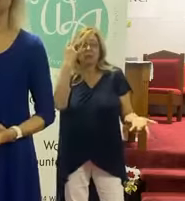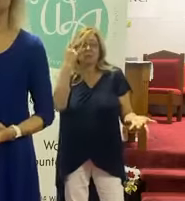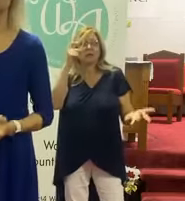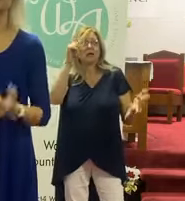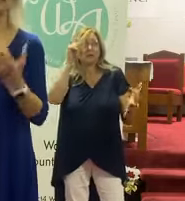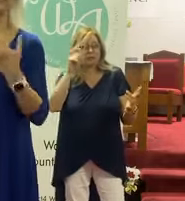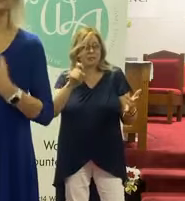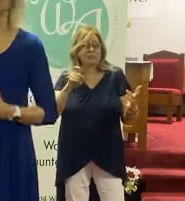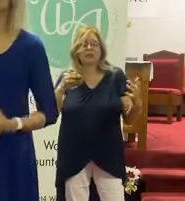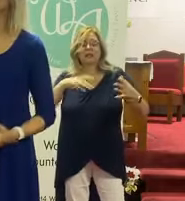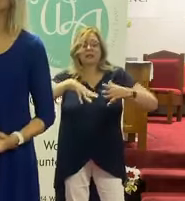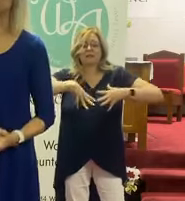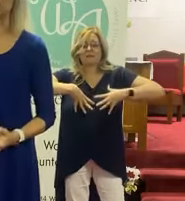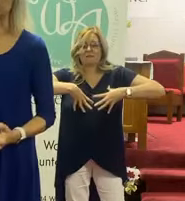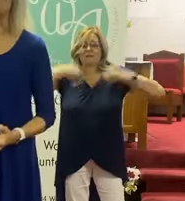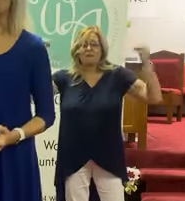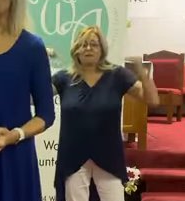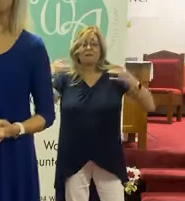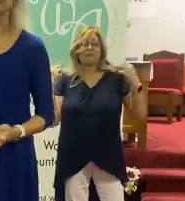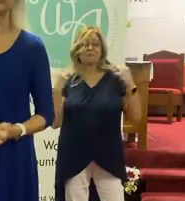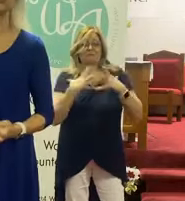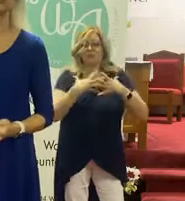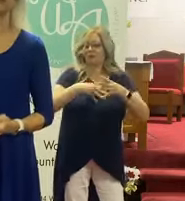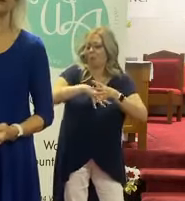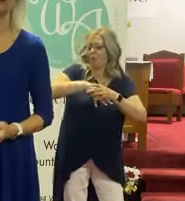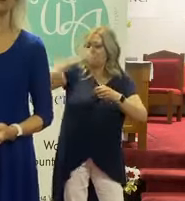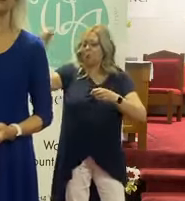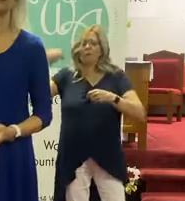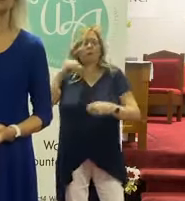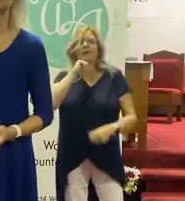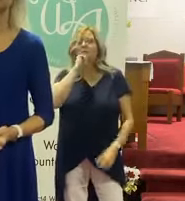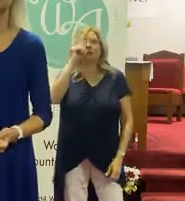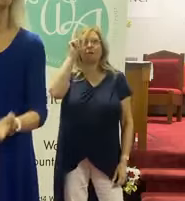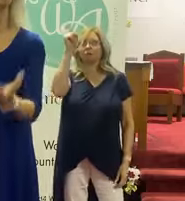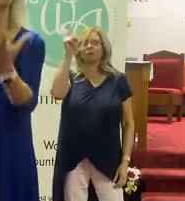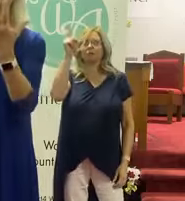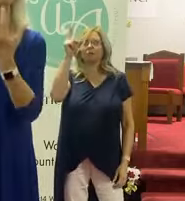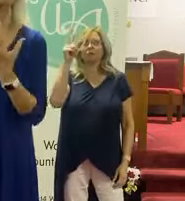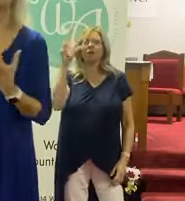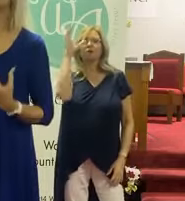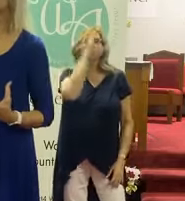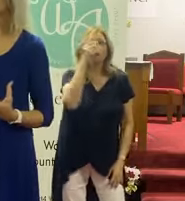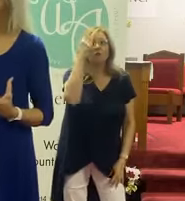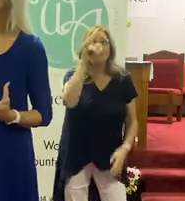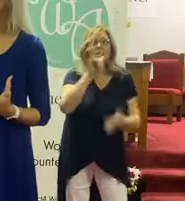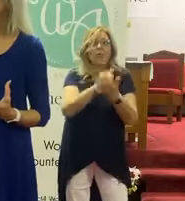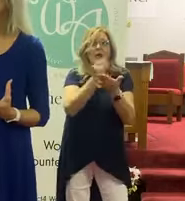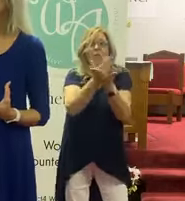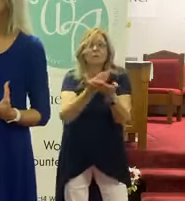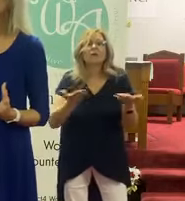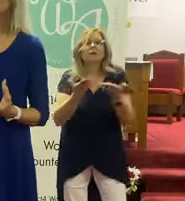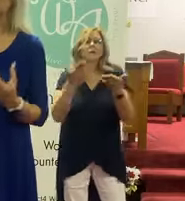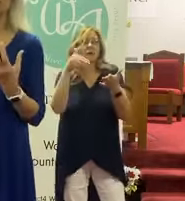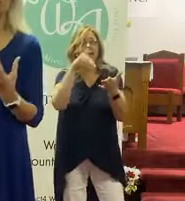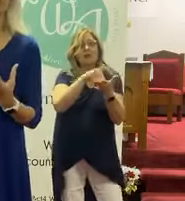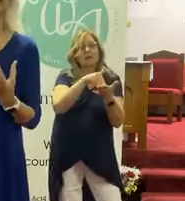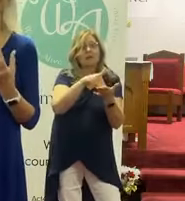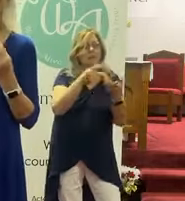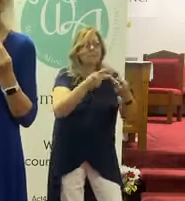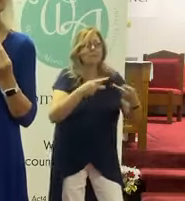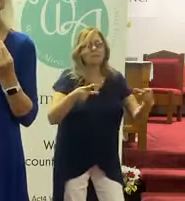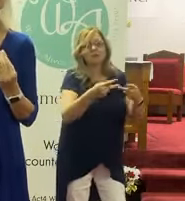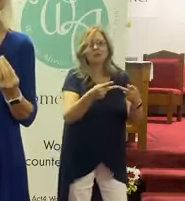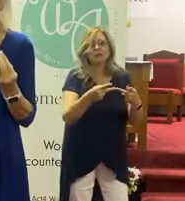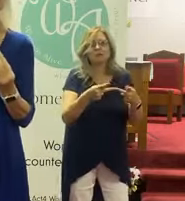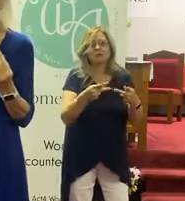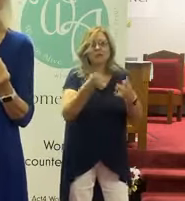this fear out of me. This anxiety has got to go. I know it's not of God. So I was looking for that presence again, that place